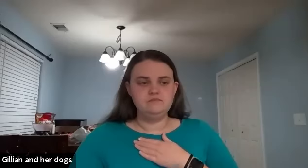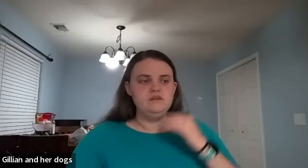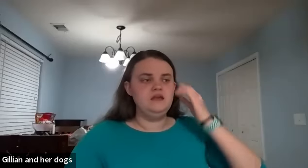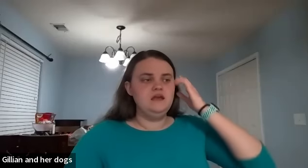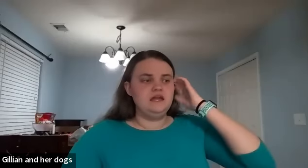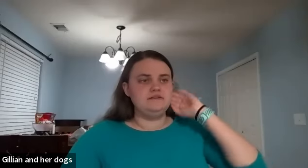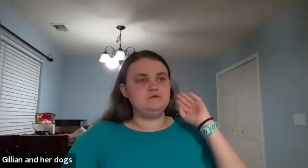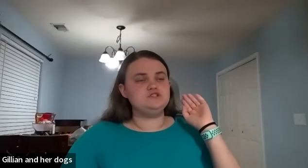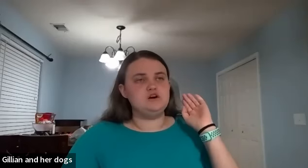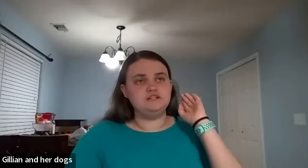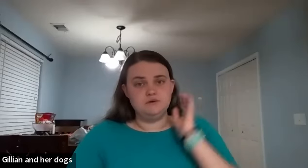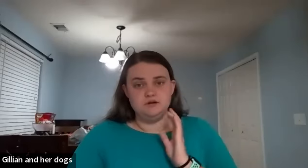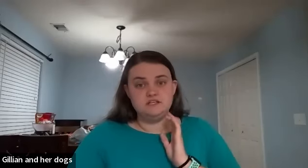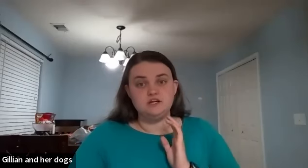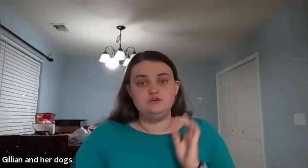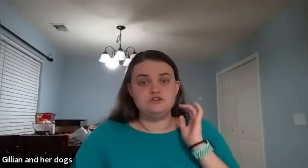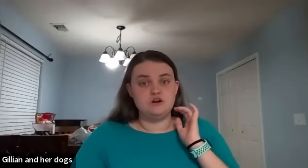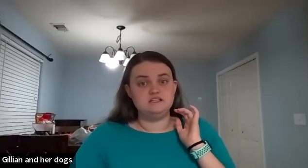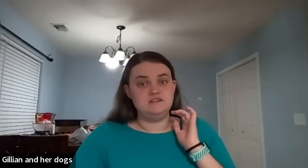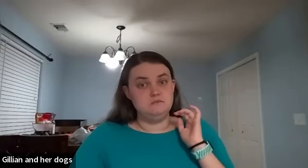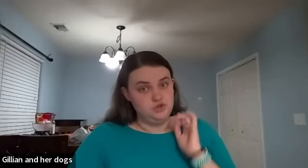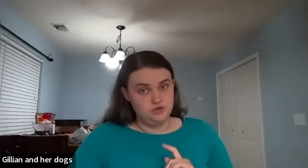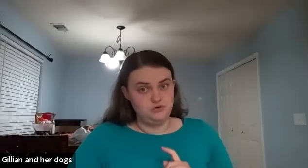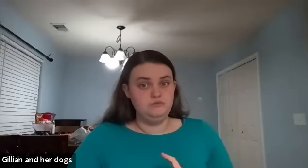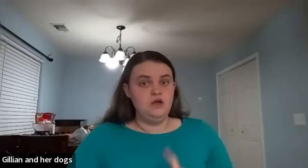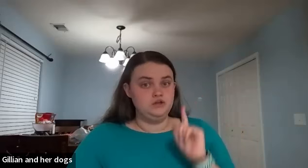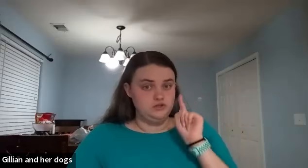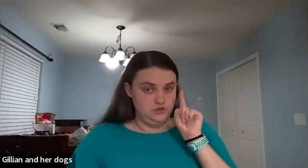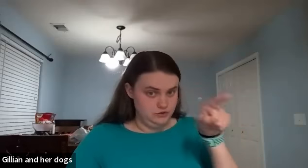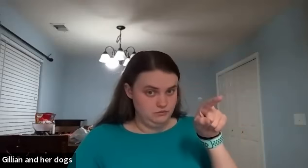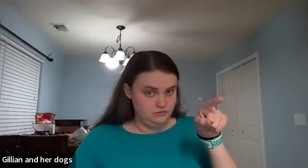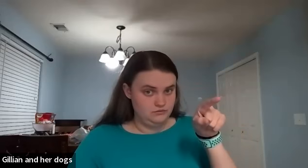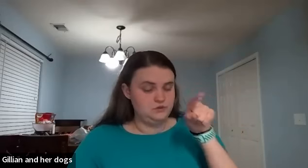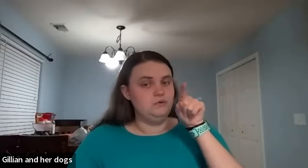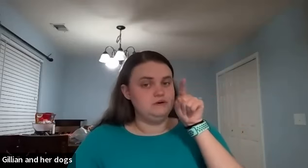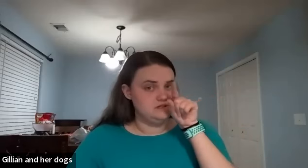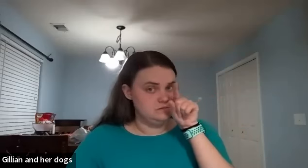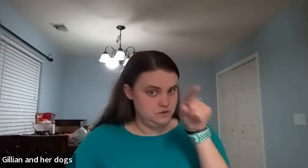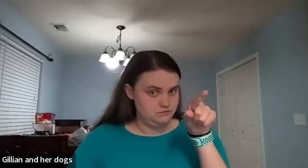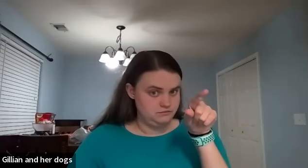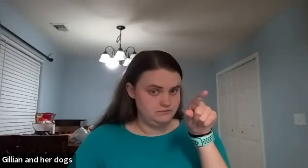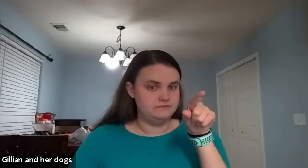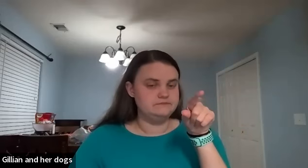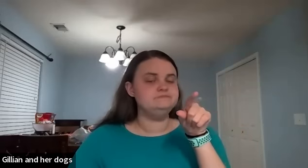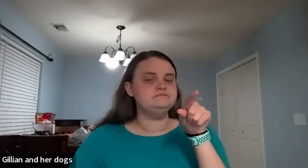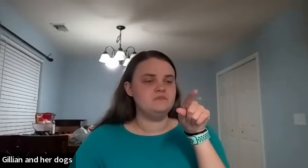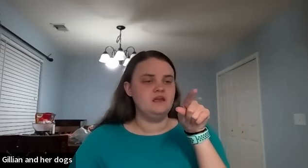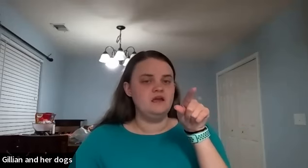if you are talking to a person you are talking to them you you you point to them you if